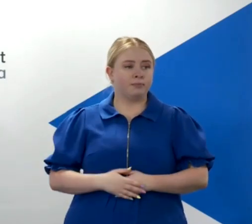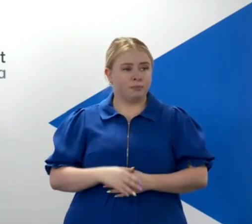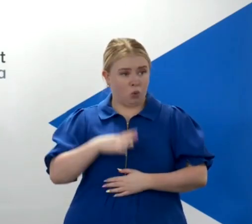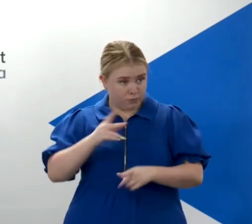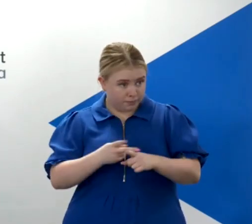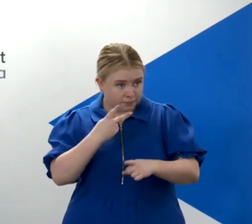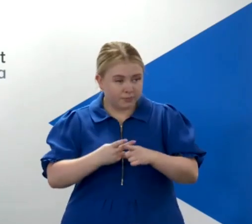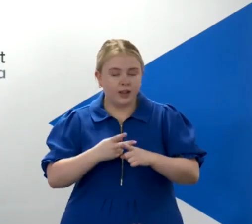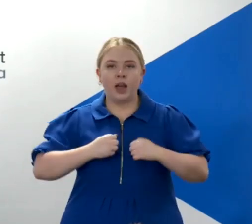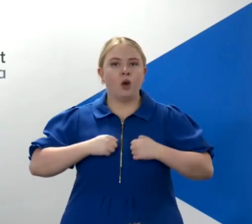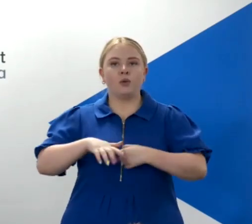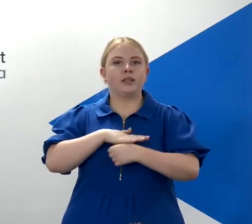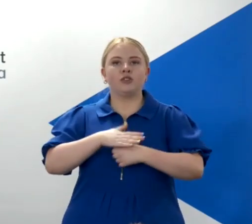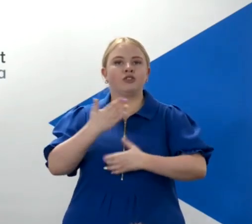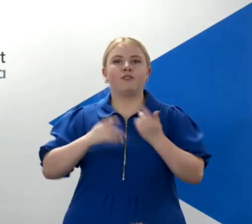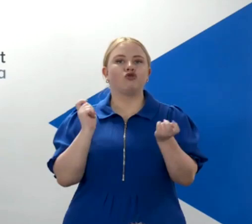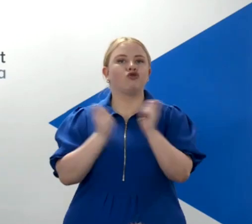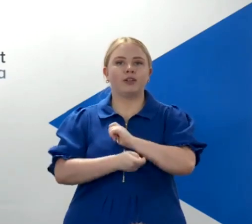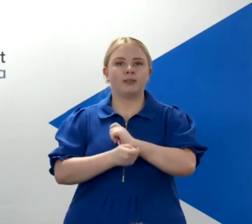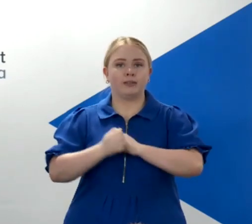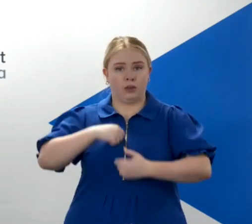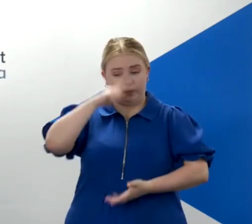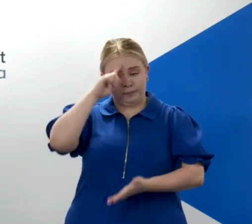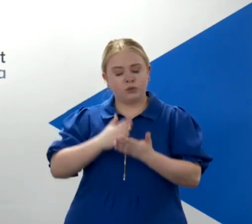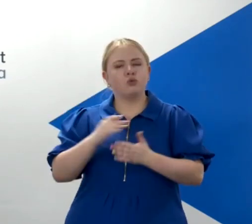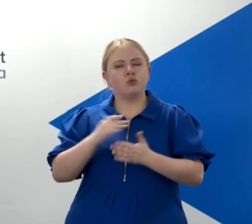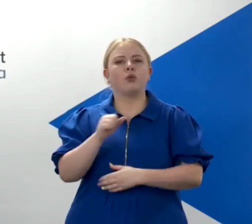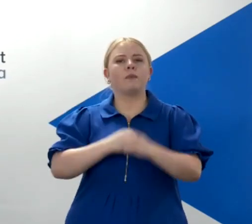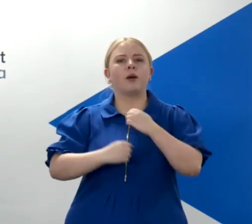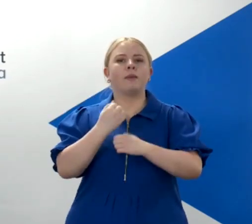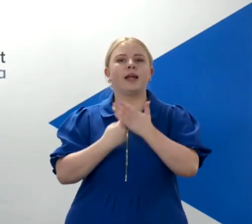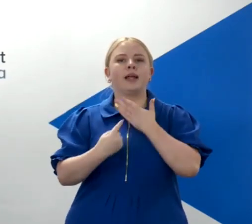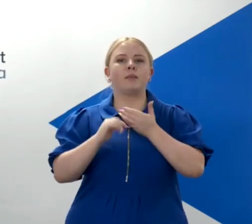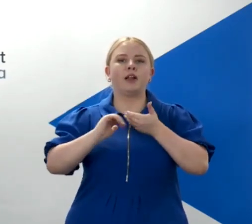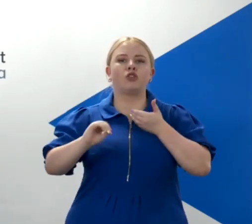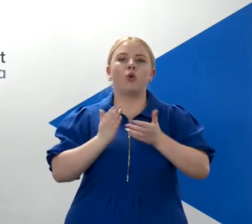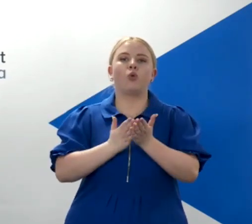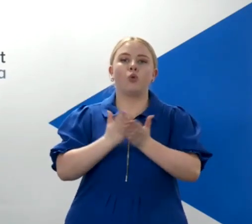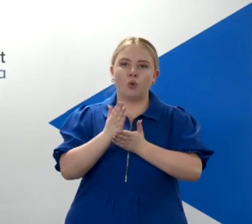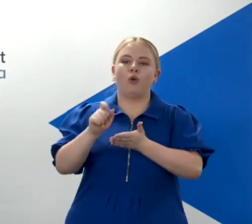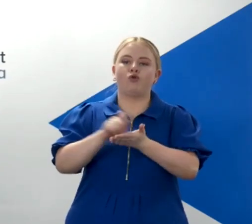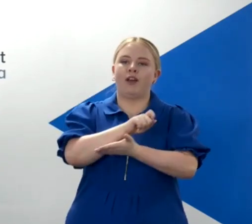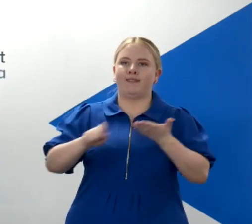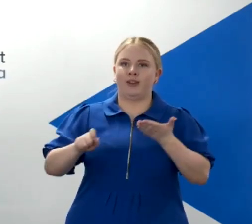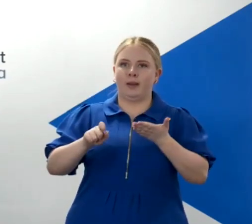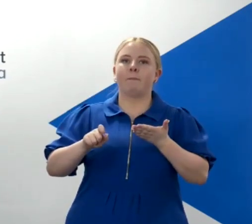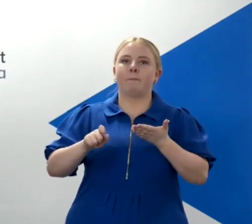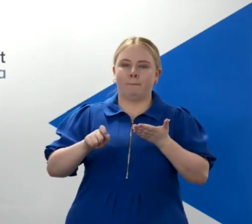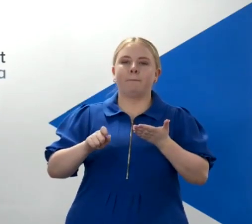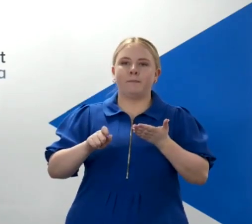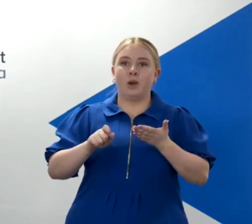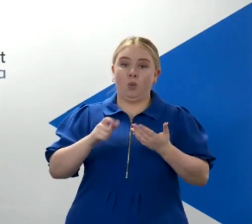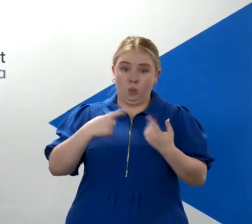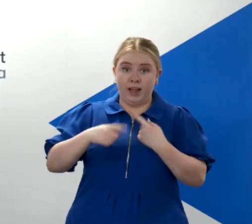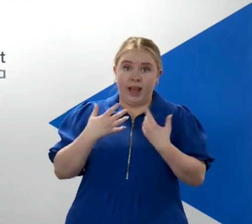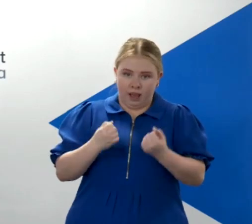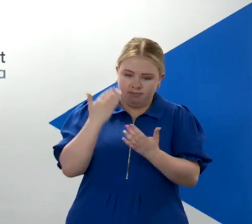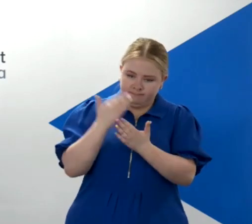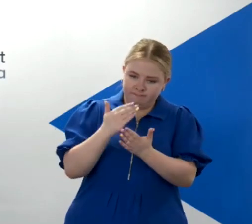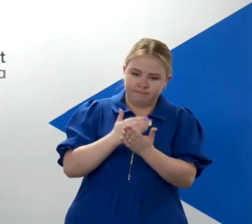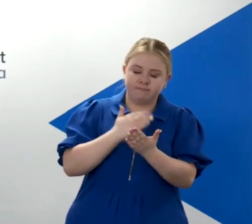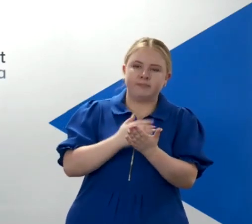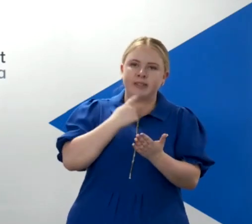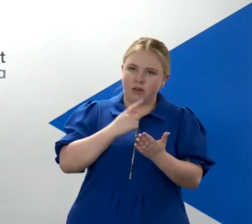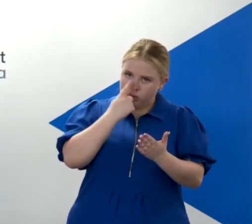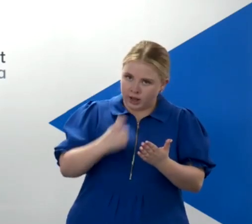changed. Our position is that we should be independent through a referendum. And we have mandate after mandate after mandate for that. It is